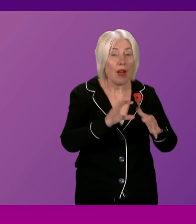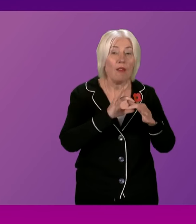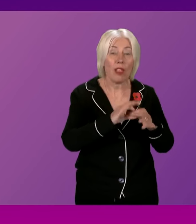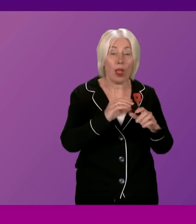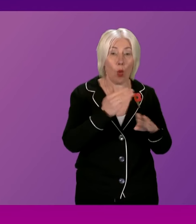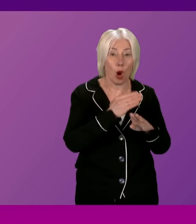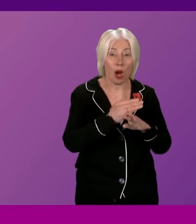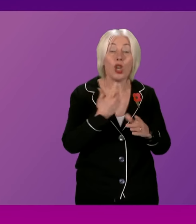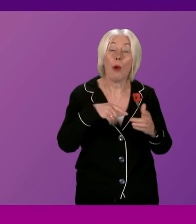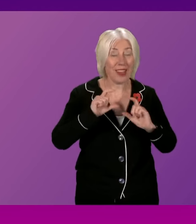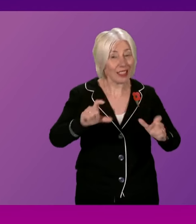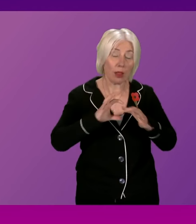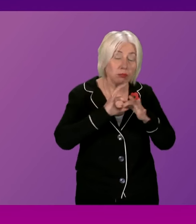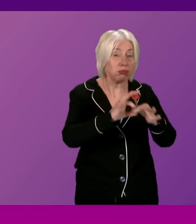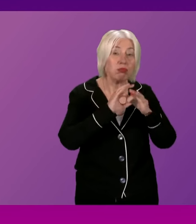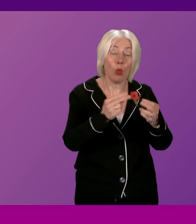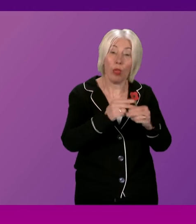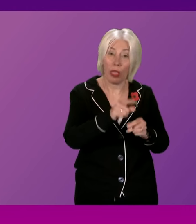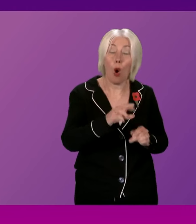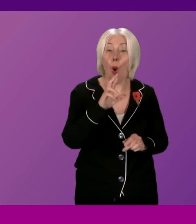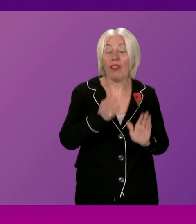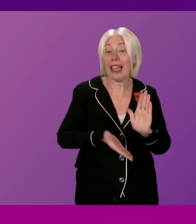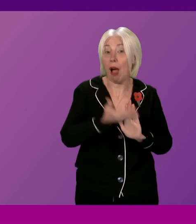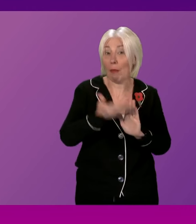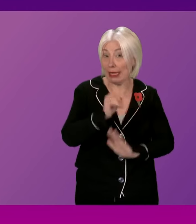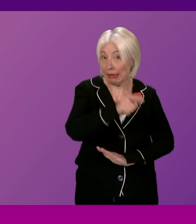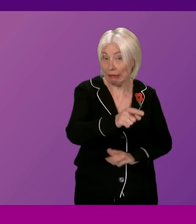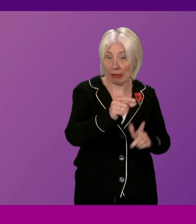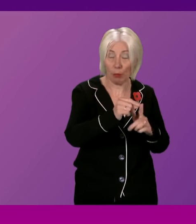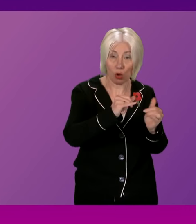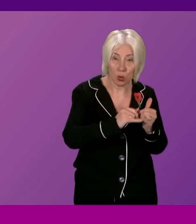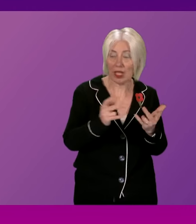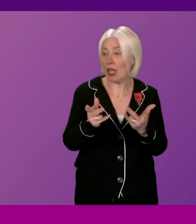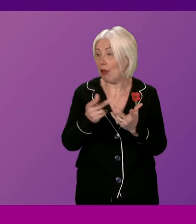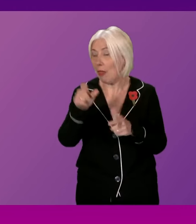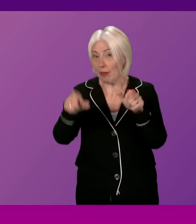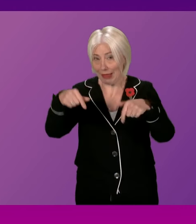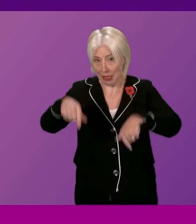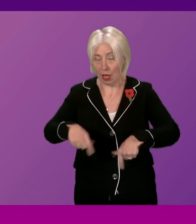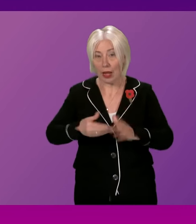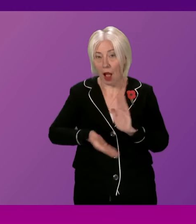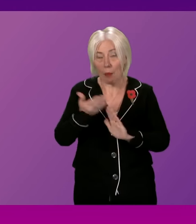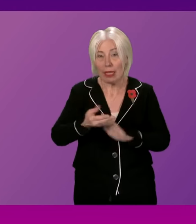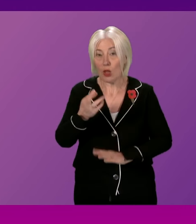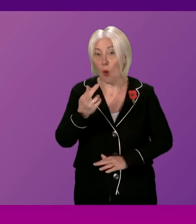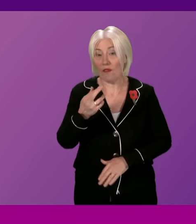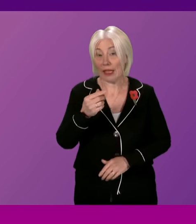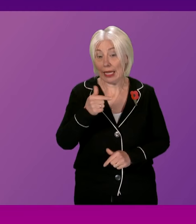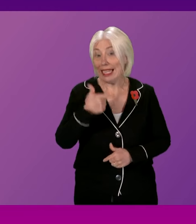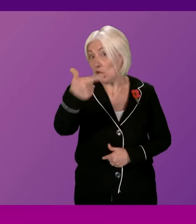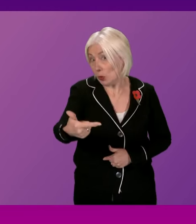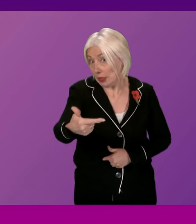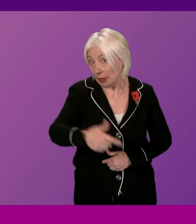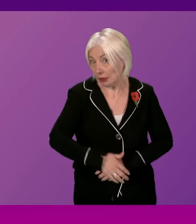to engage with them. I'd expect to be able to update Paul Sweeney and those in the Chamber that have an interest with this, hopefully, at some point next week.